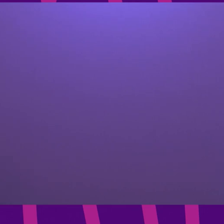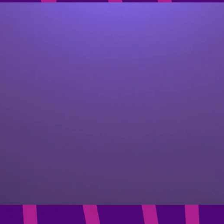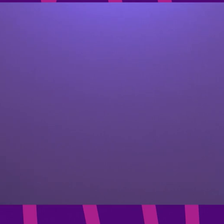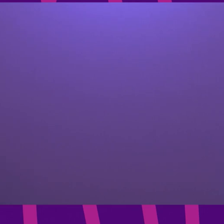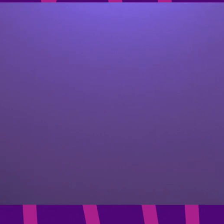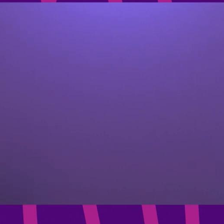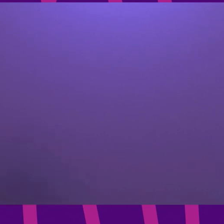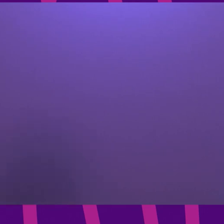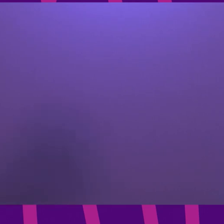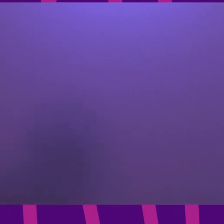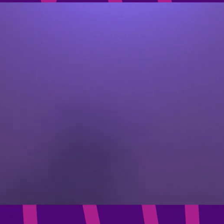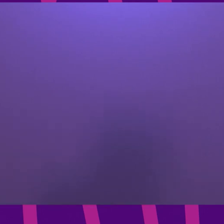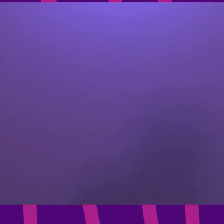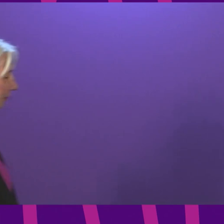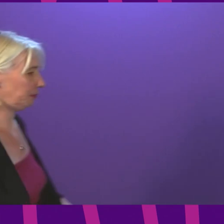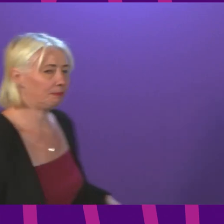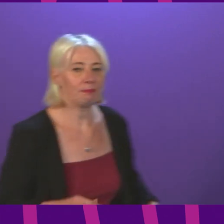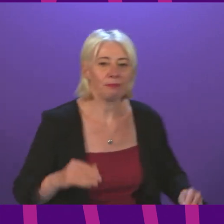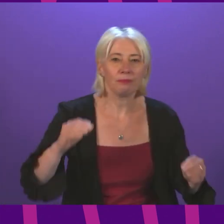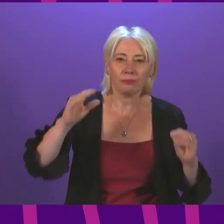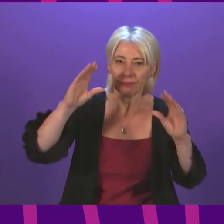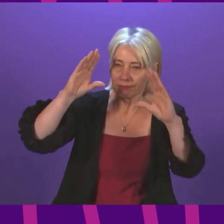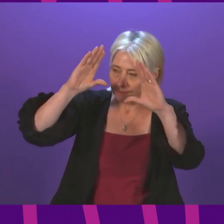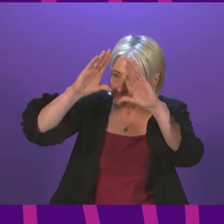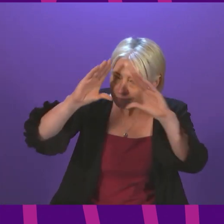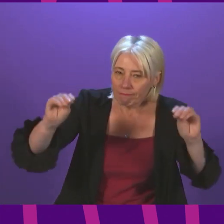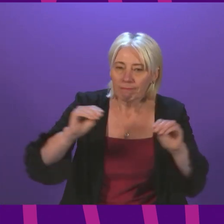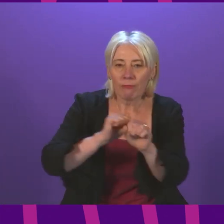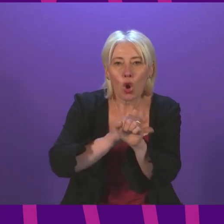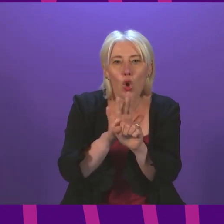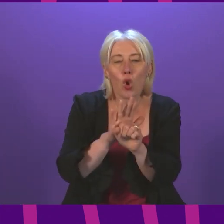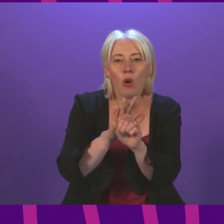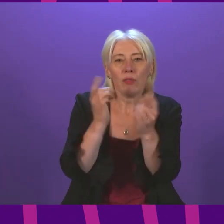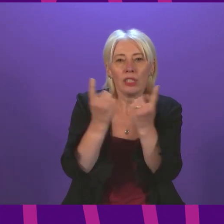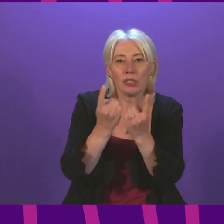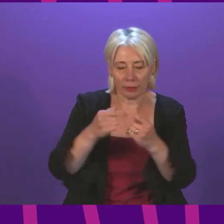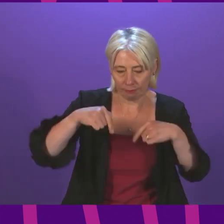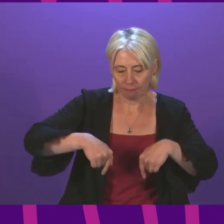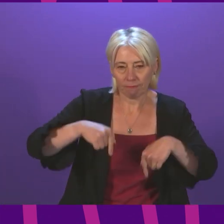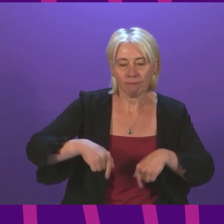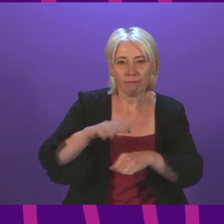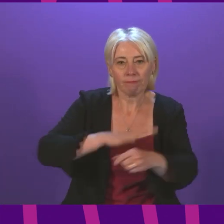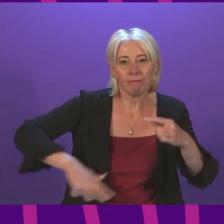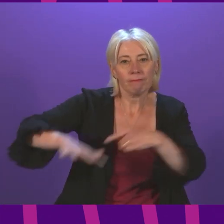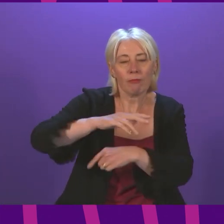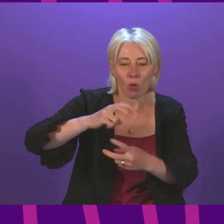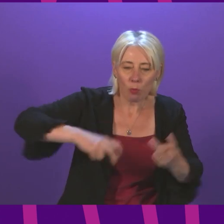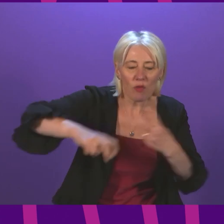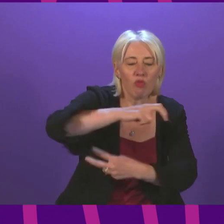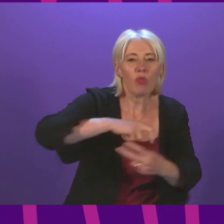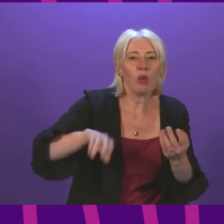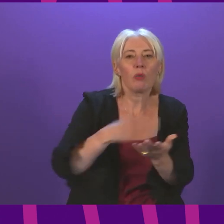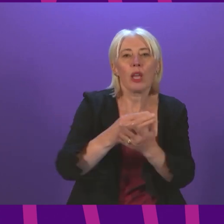Okay, colleagues, can I remind members of the COVID-related measures that are in place and that face coverings should be worn when moving around the chamber